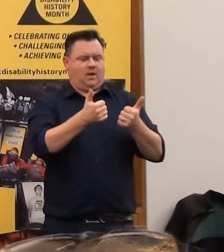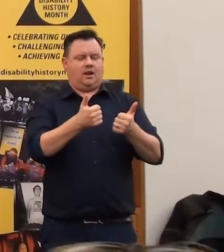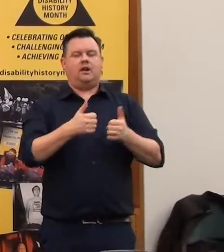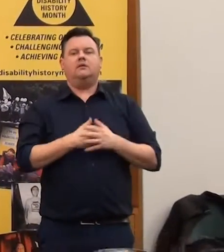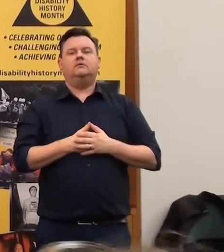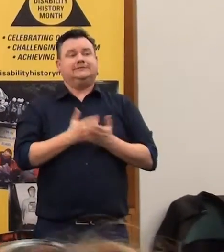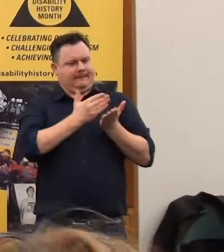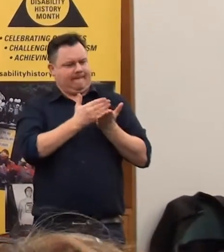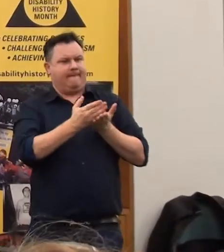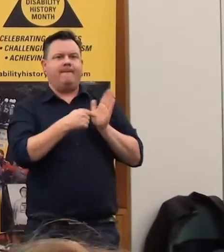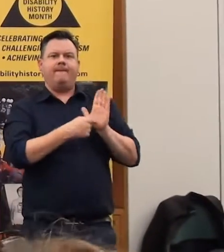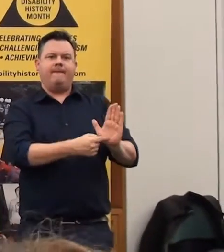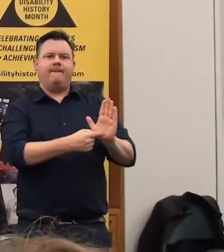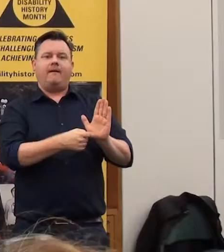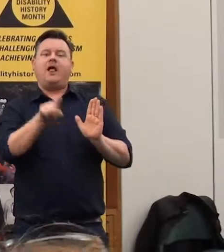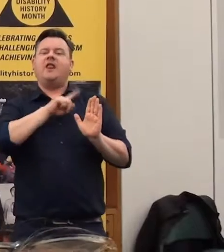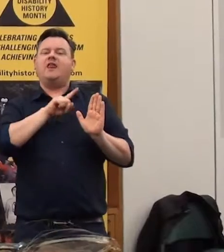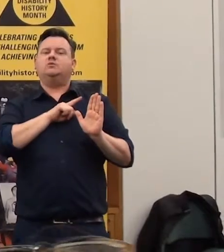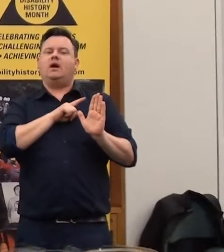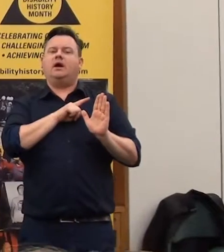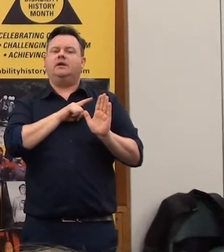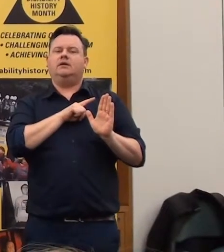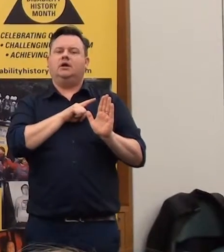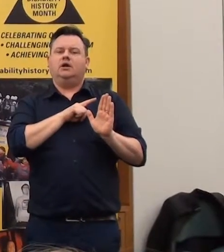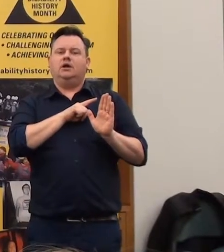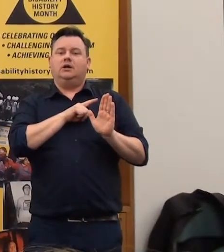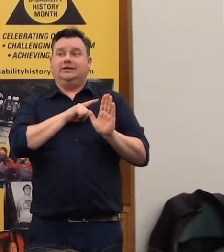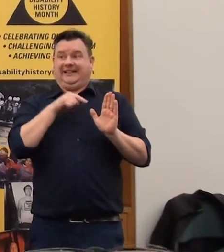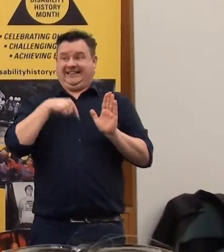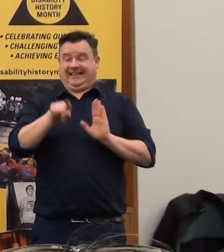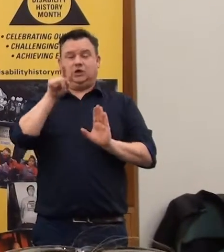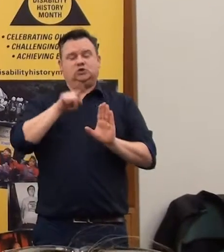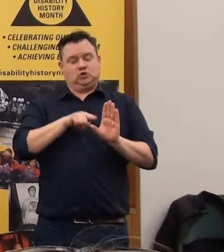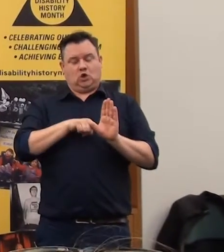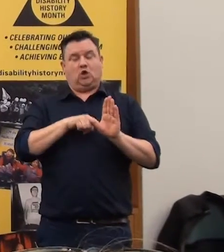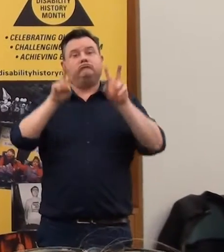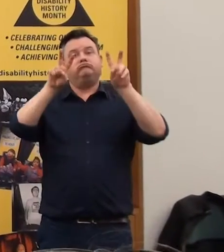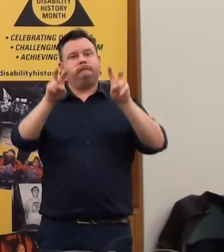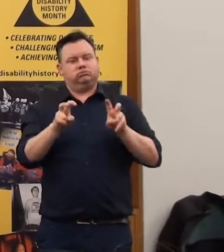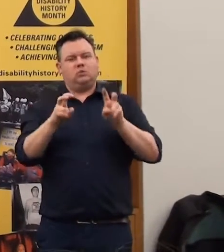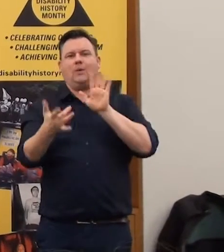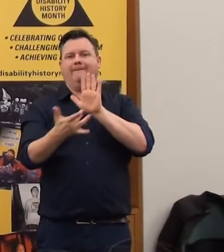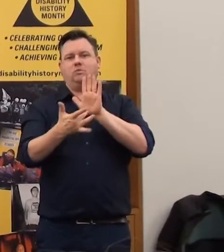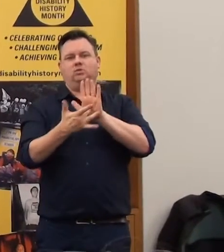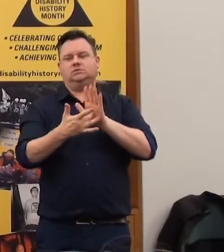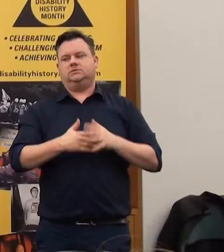So that's why it's so, I just think that's why the choice of the subject this year is so important.